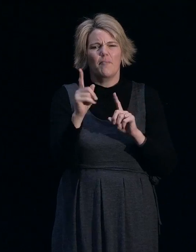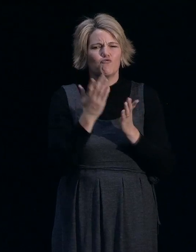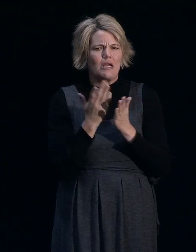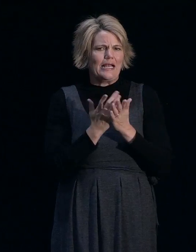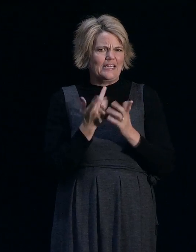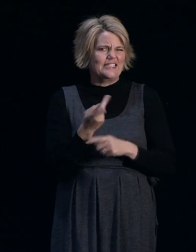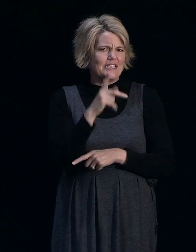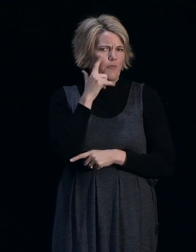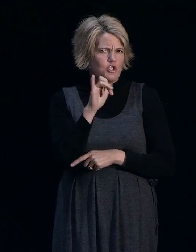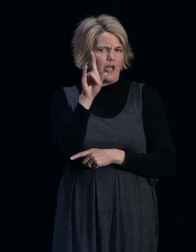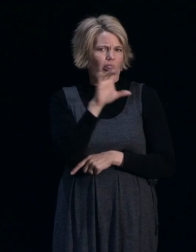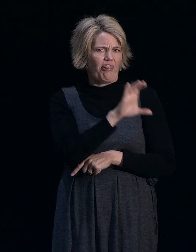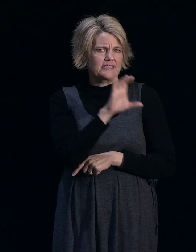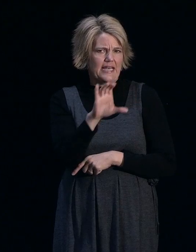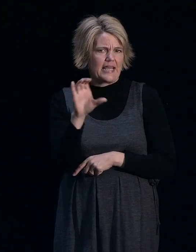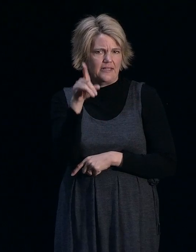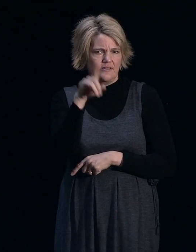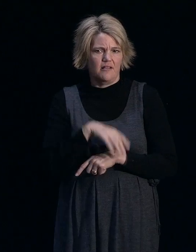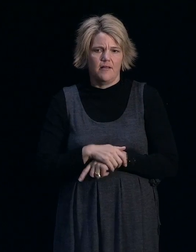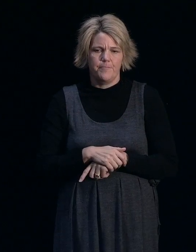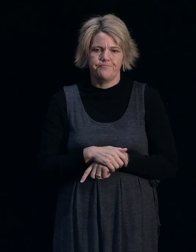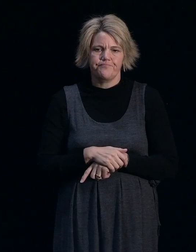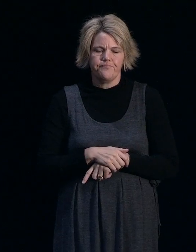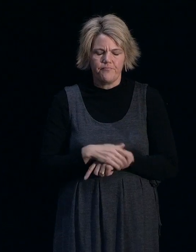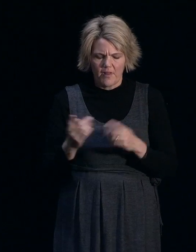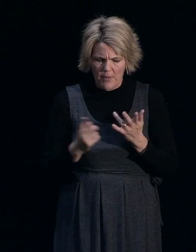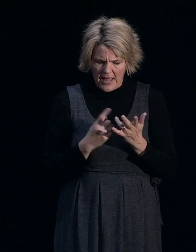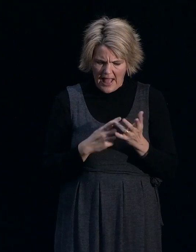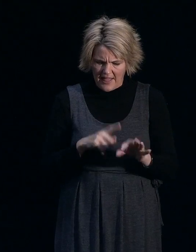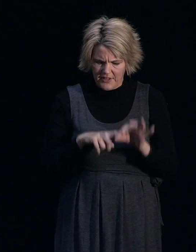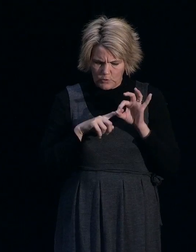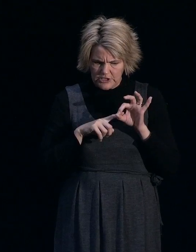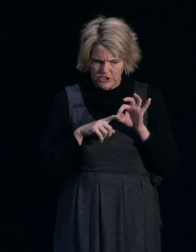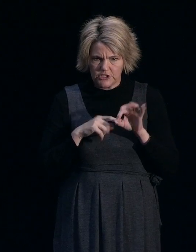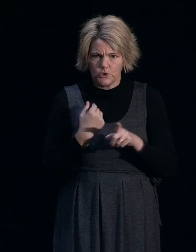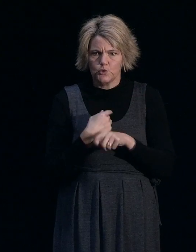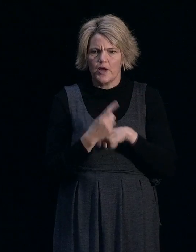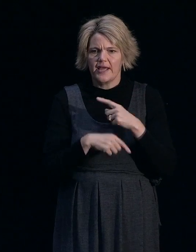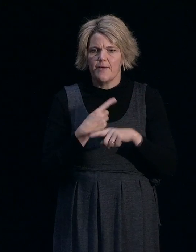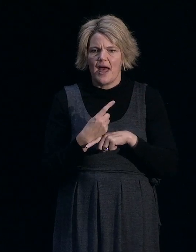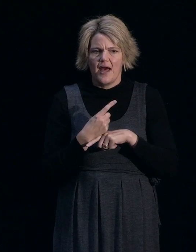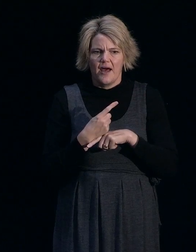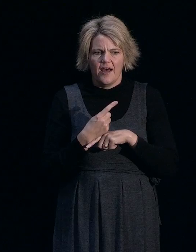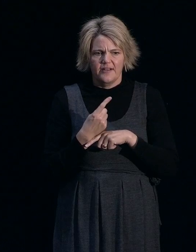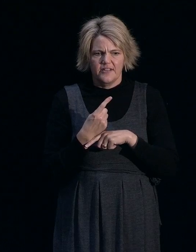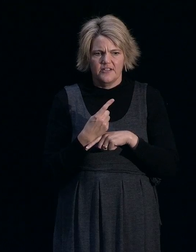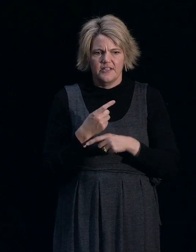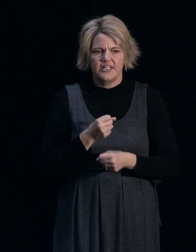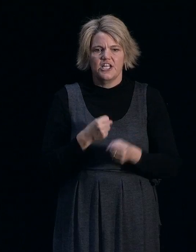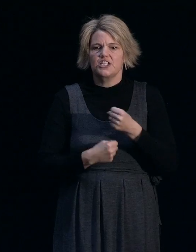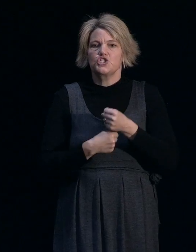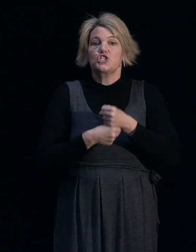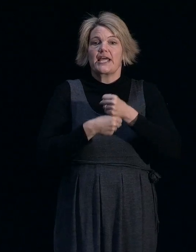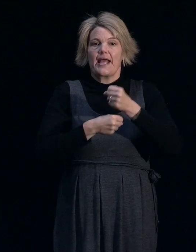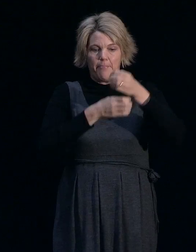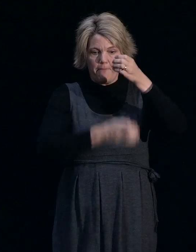The other question I have is, they have said about jacking and packing piles, and in order for